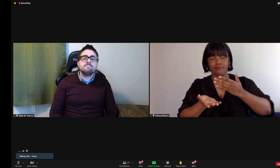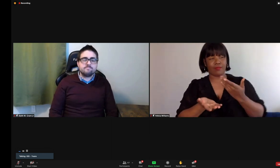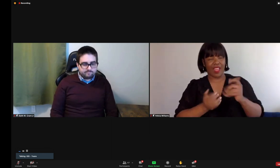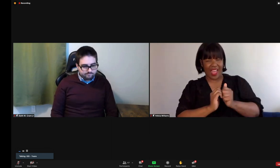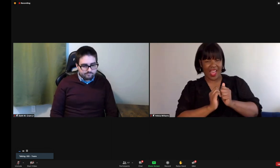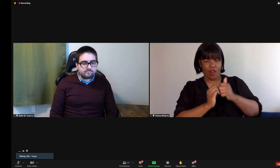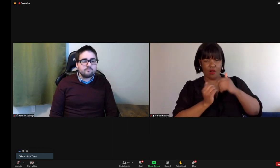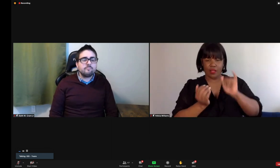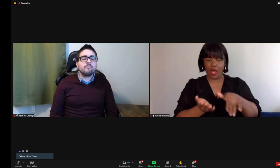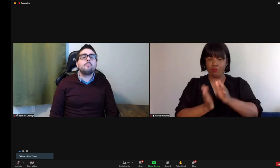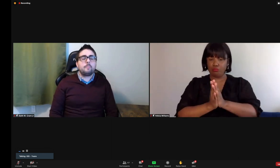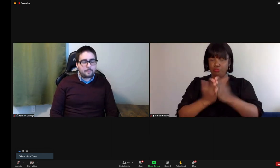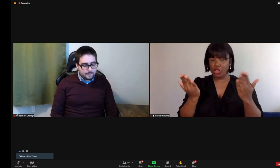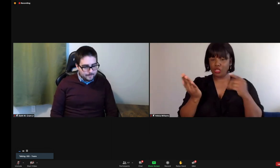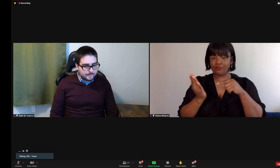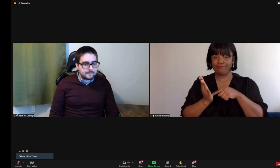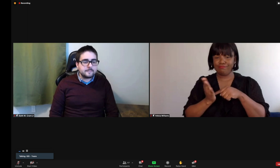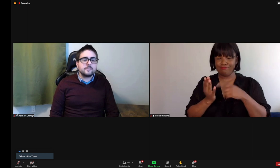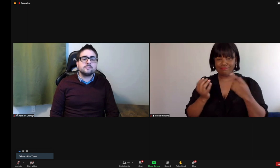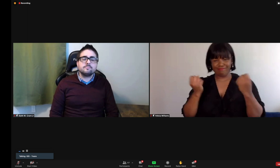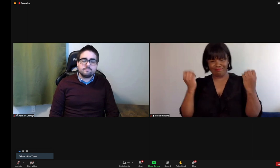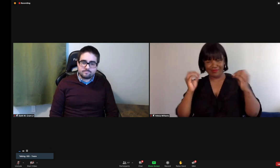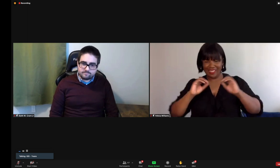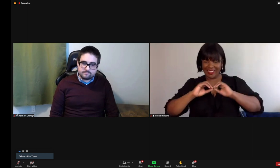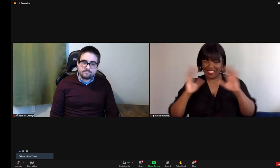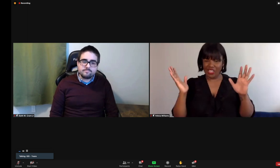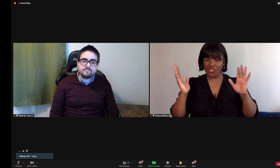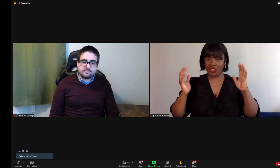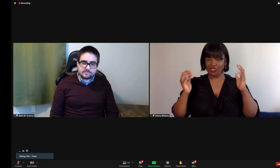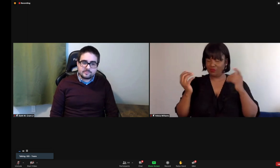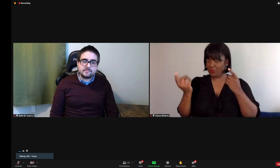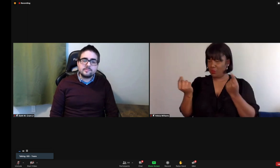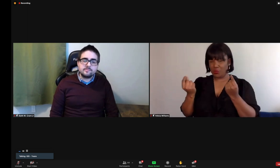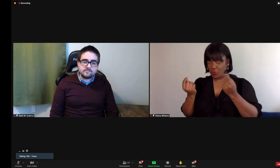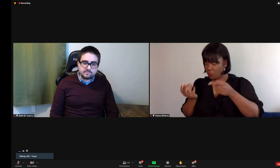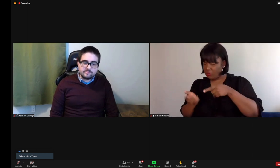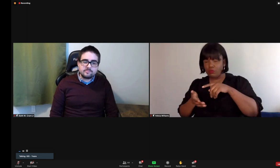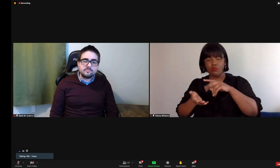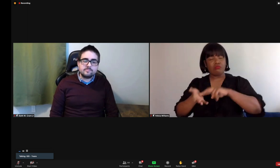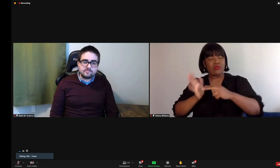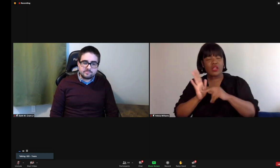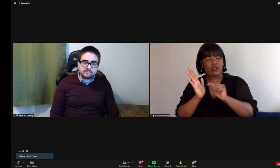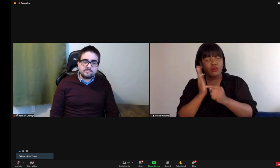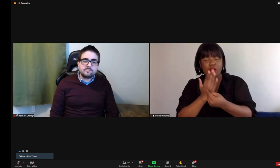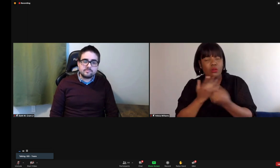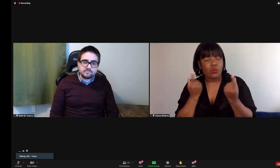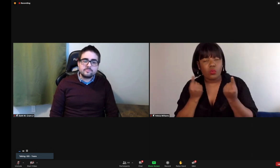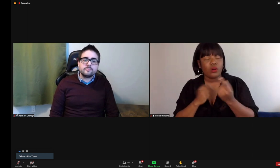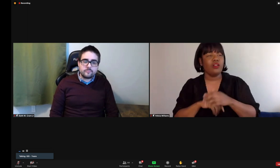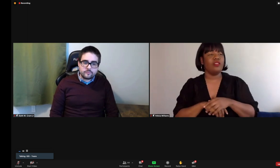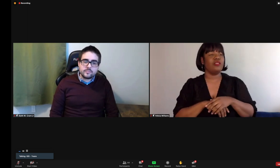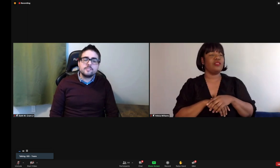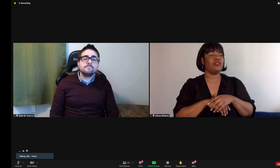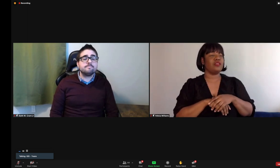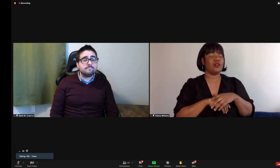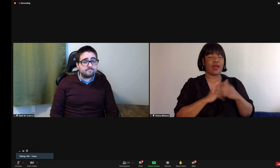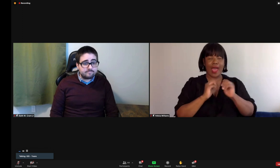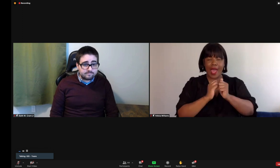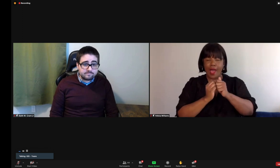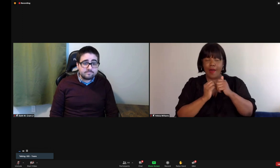and, you know, being represented in that book with ASL very clearly, very visually, you expanding on what some of the